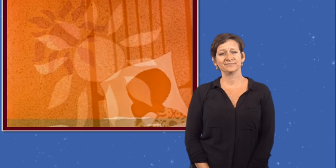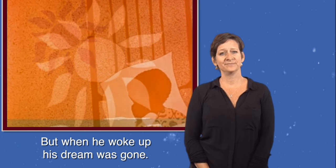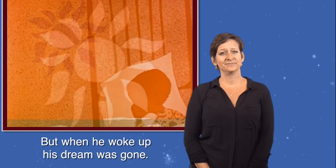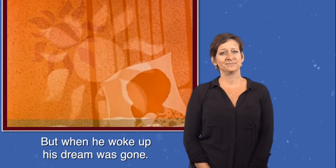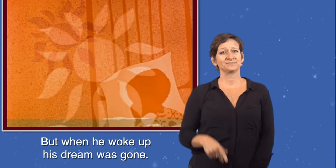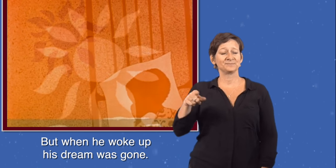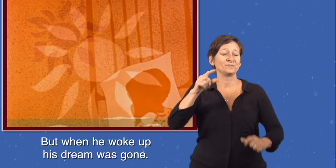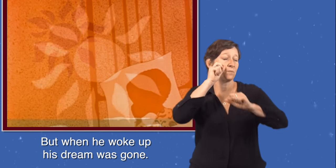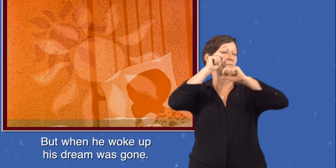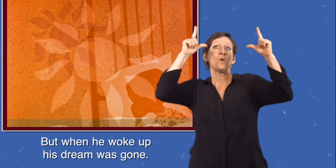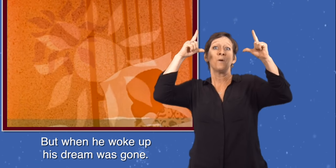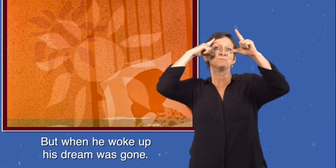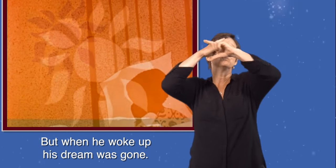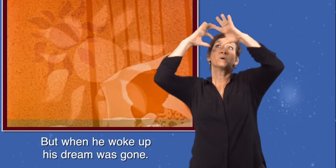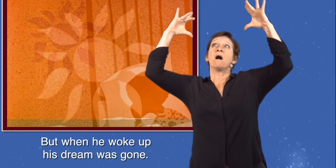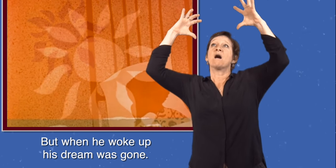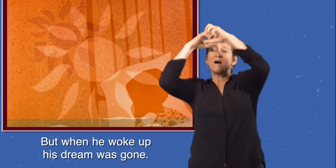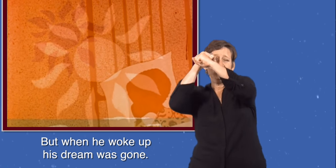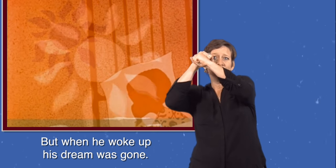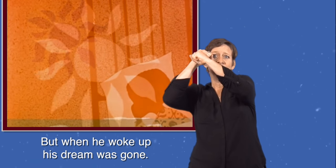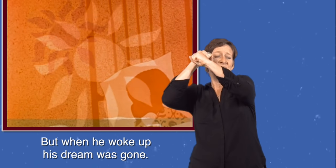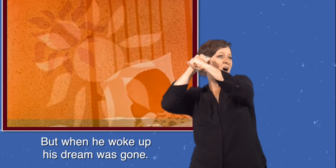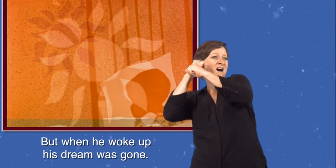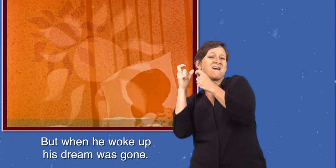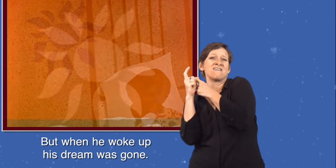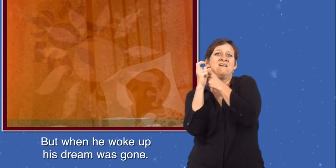But when he woke up, his dream was gone.